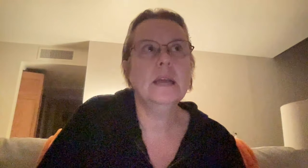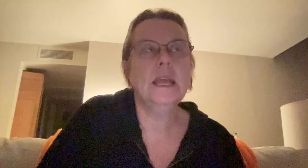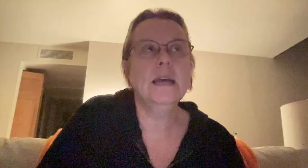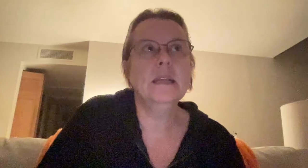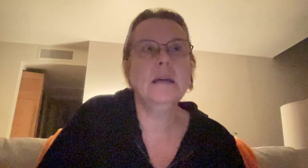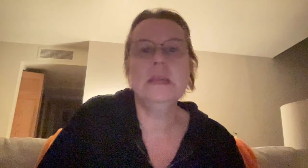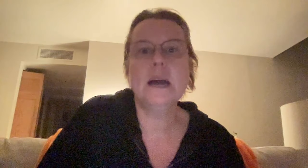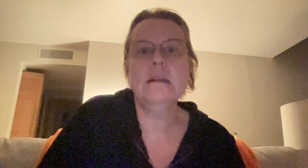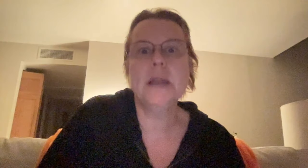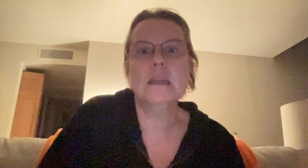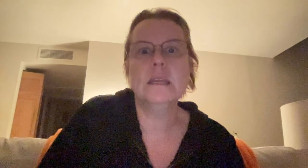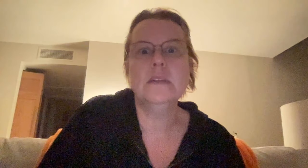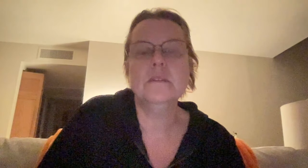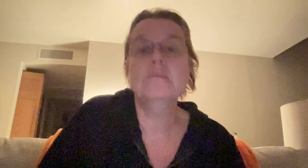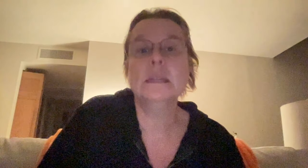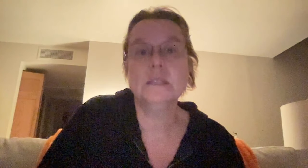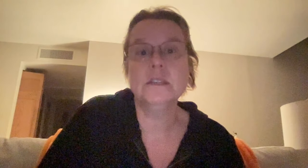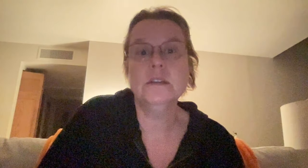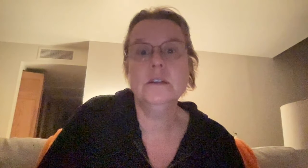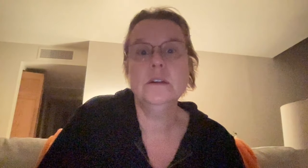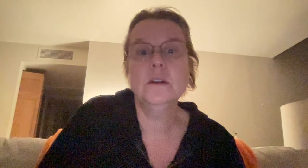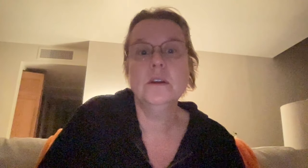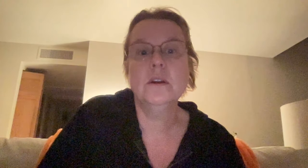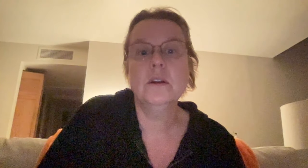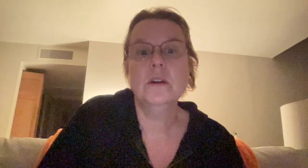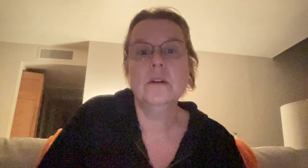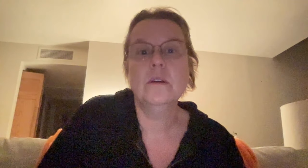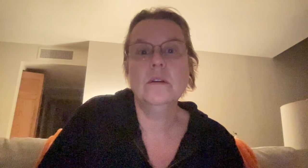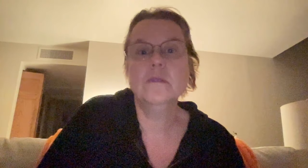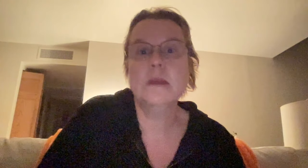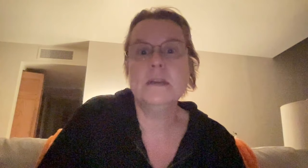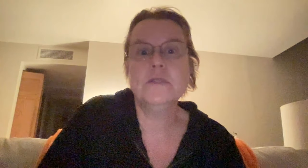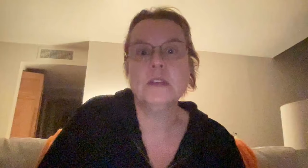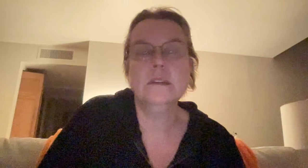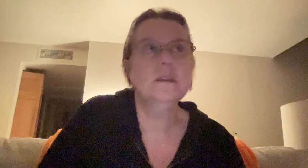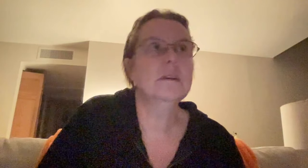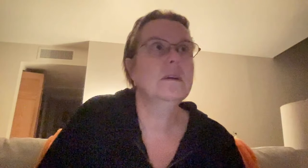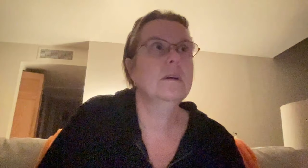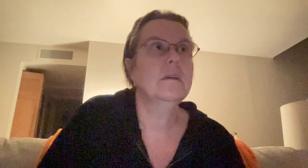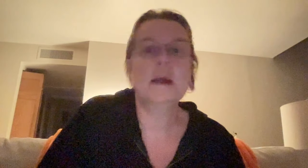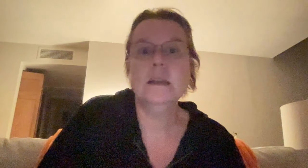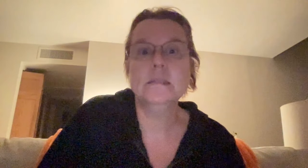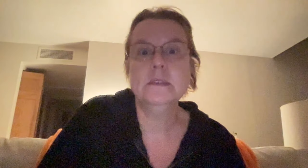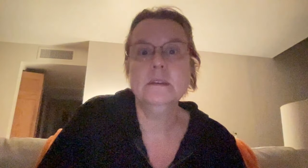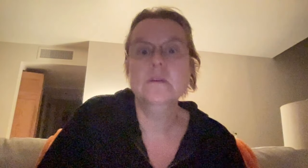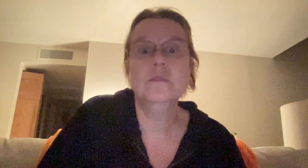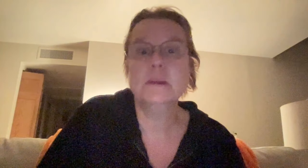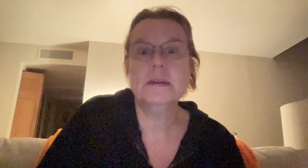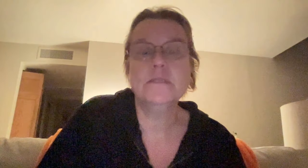And I mean, I am not kidding you. My sister, who's my best friend, my husband, who's my best